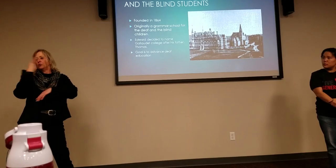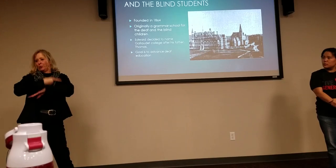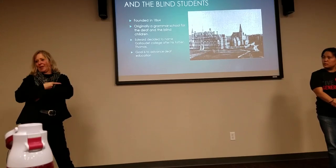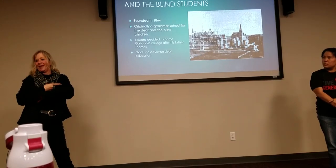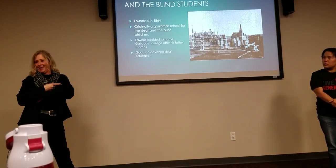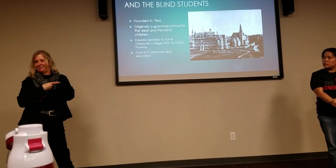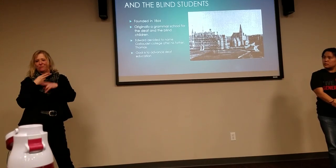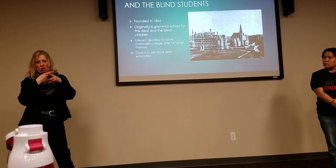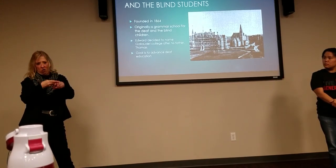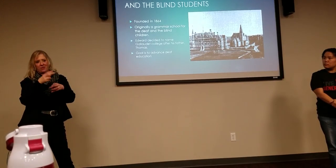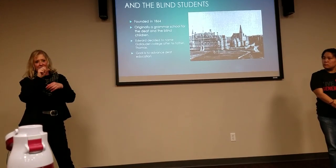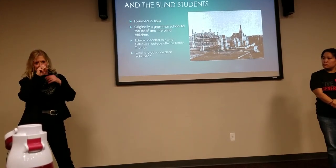nowadays.